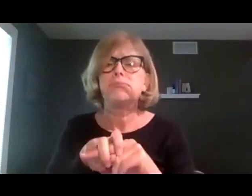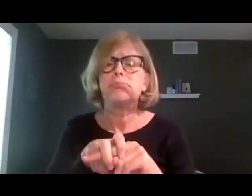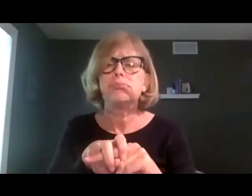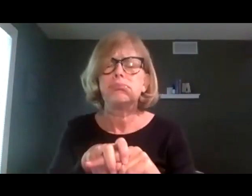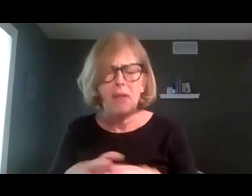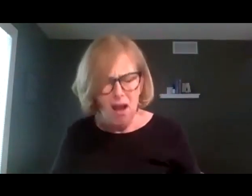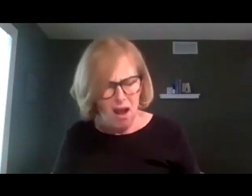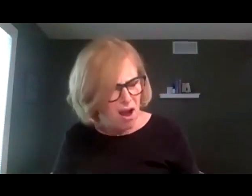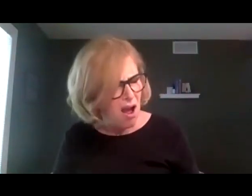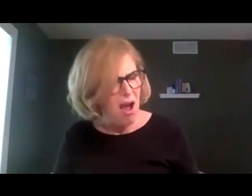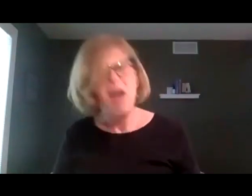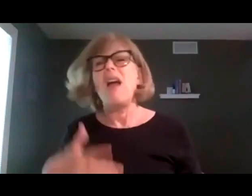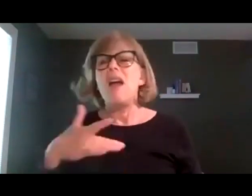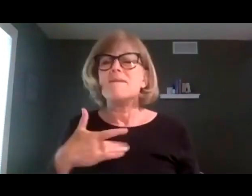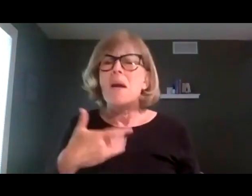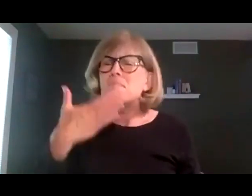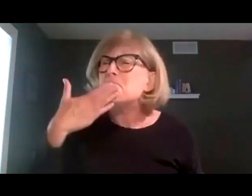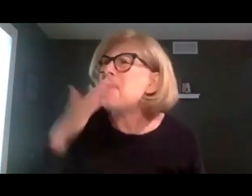today my mood's bad